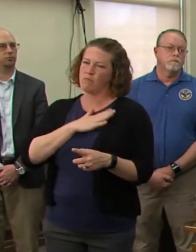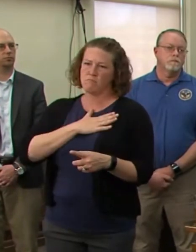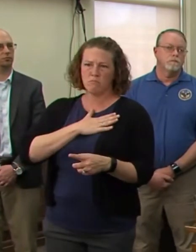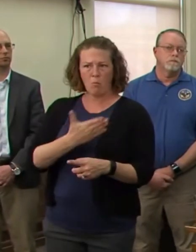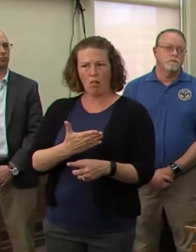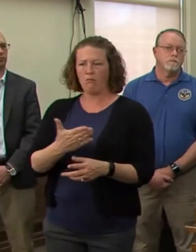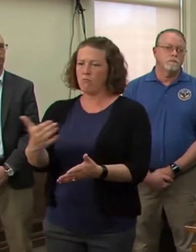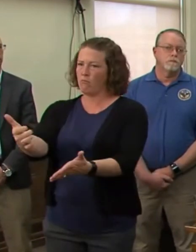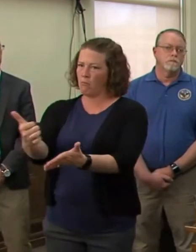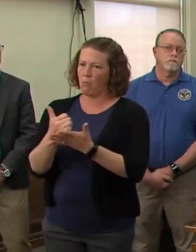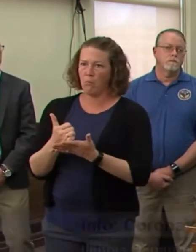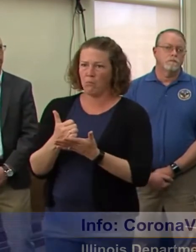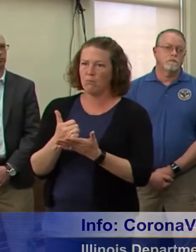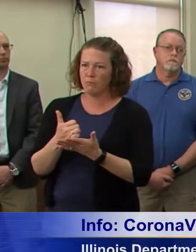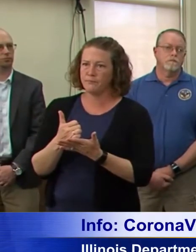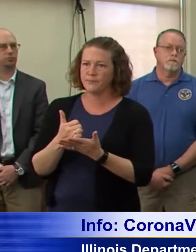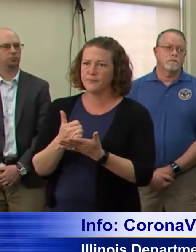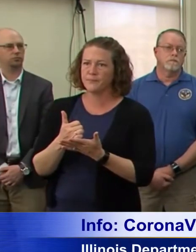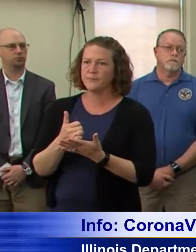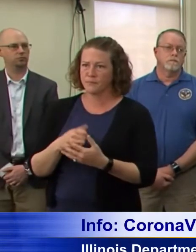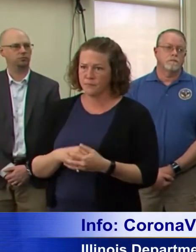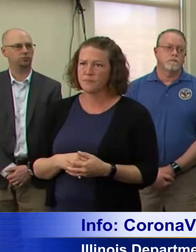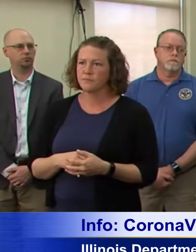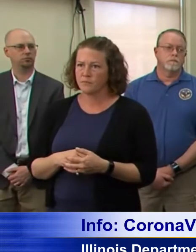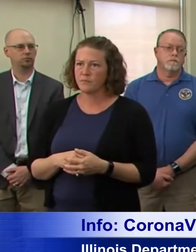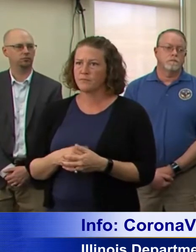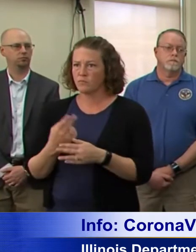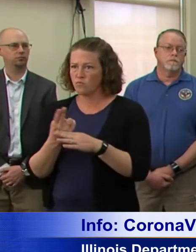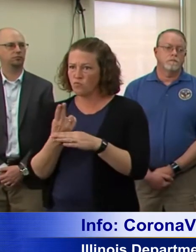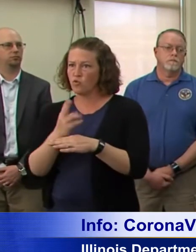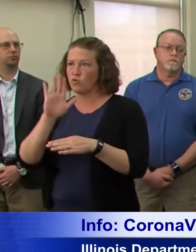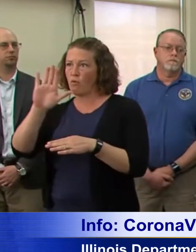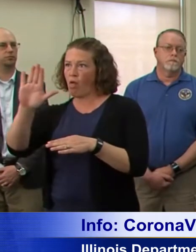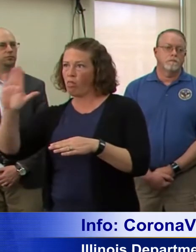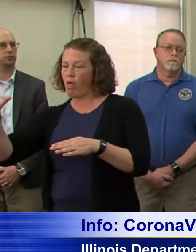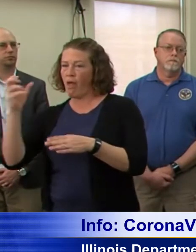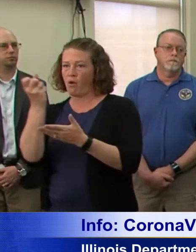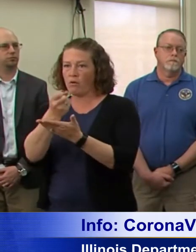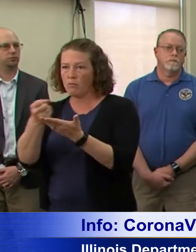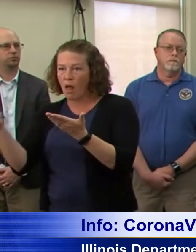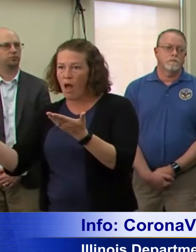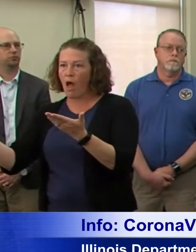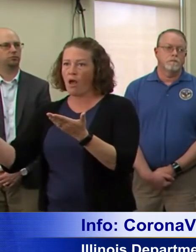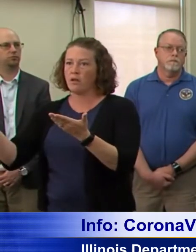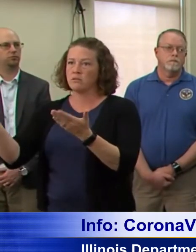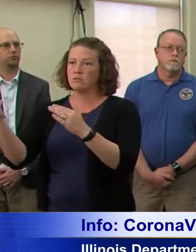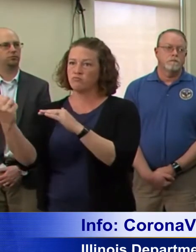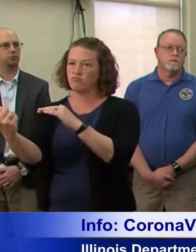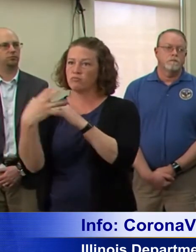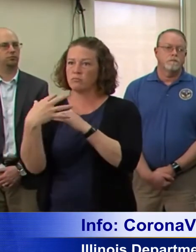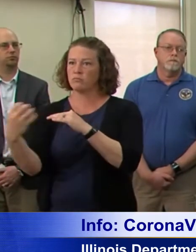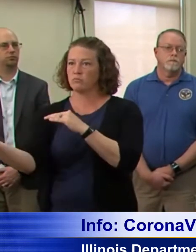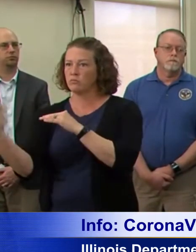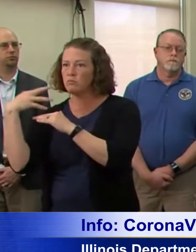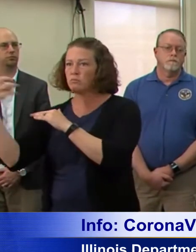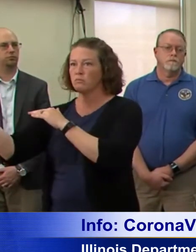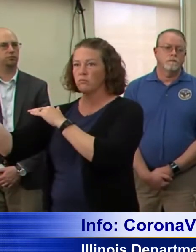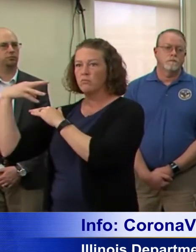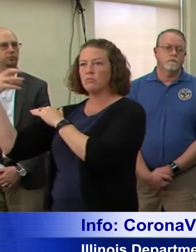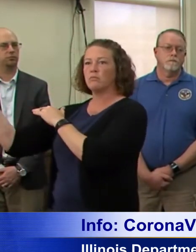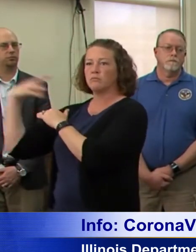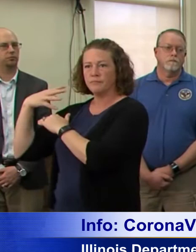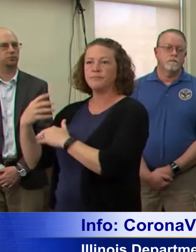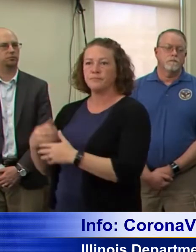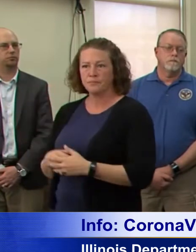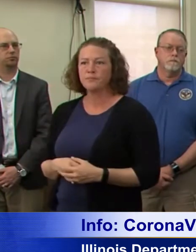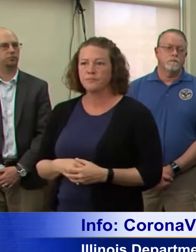and help us out to, to take pieces of their supply and send it to us even separate from what they're doing, uh, across the rest